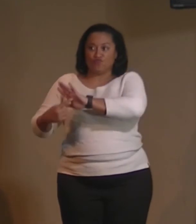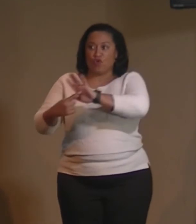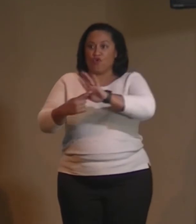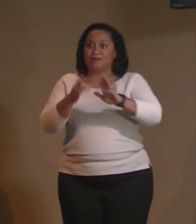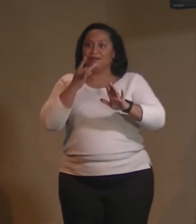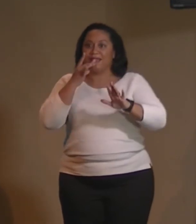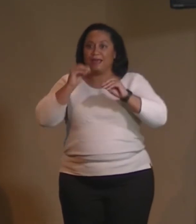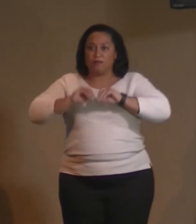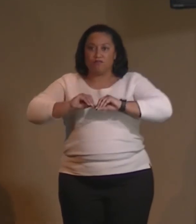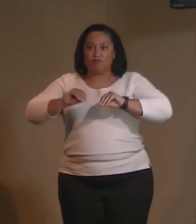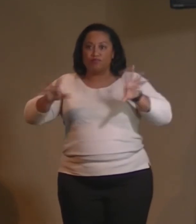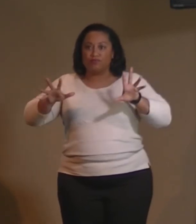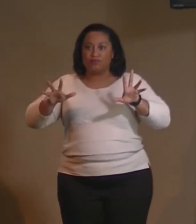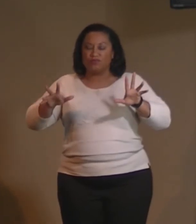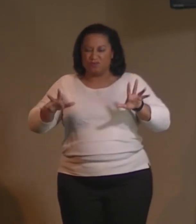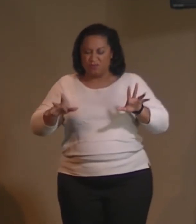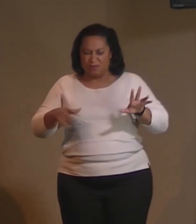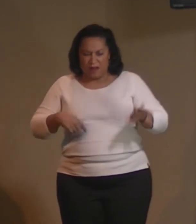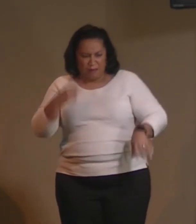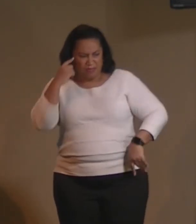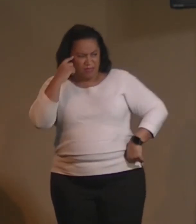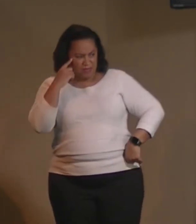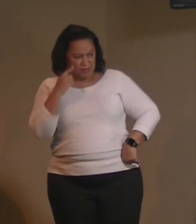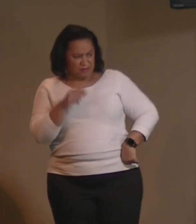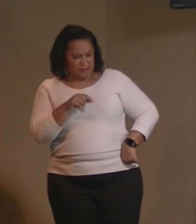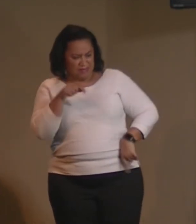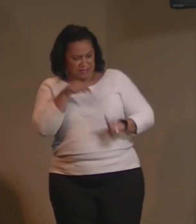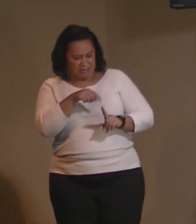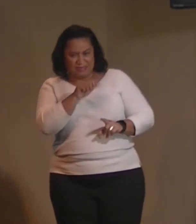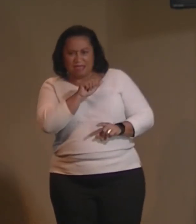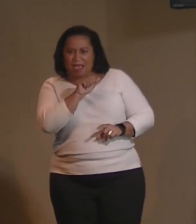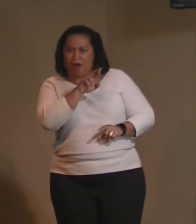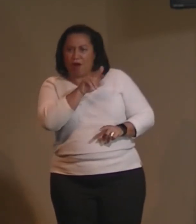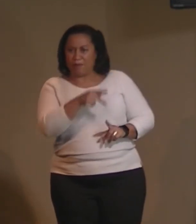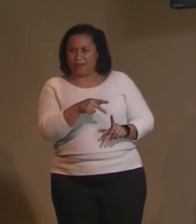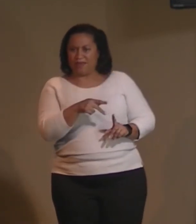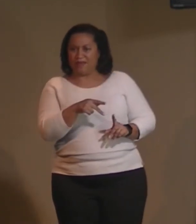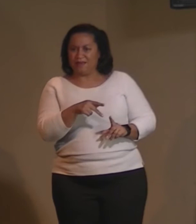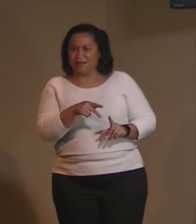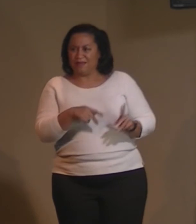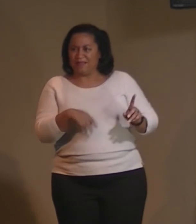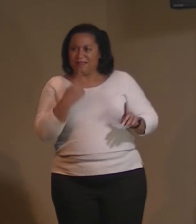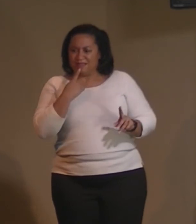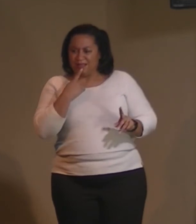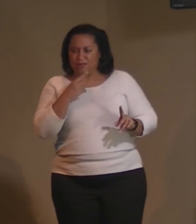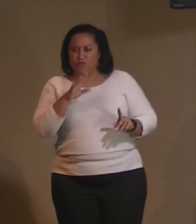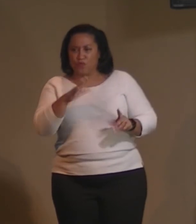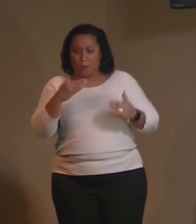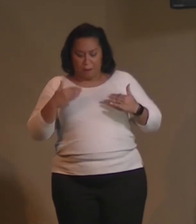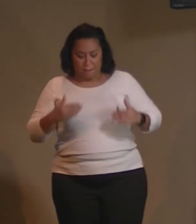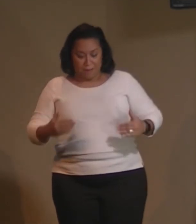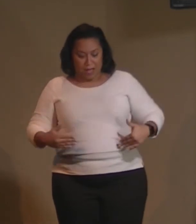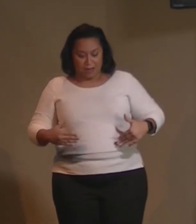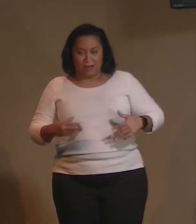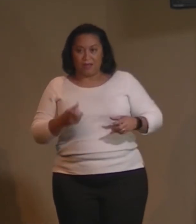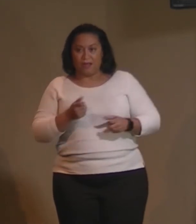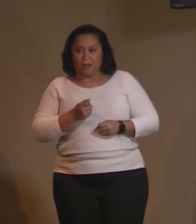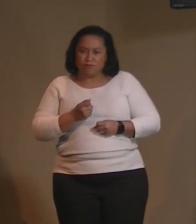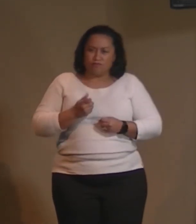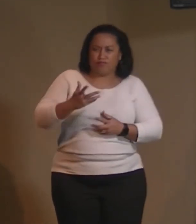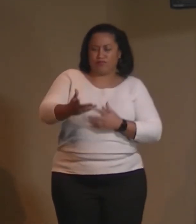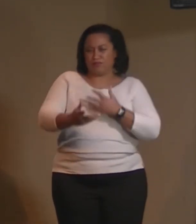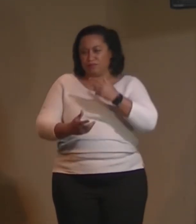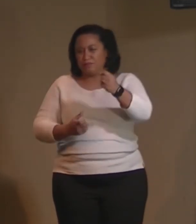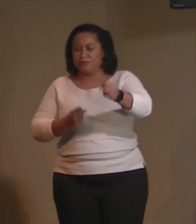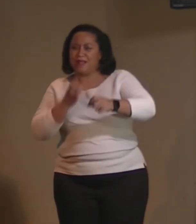And I'm thinking, this is an AARP magazine. Do you realize that your body emits light? How